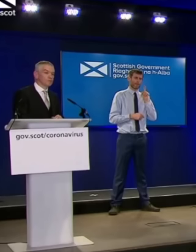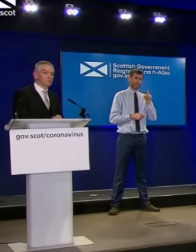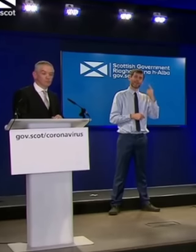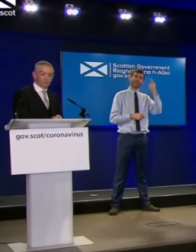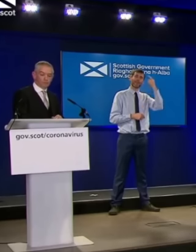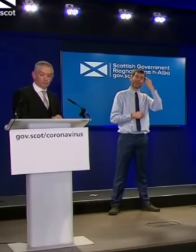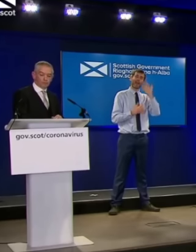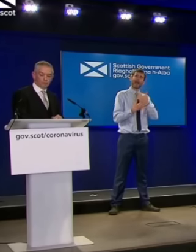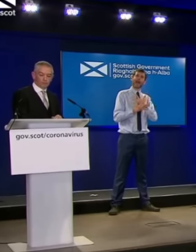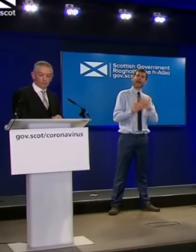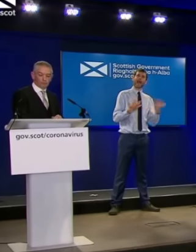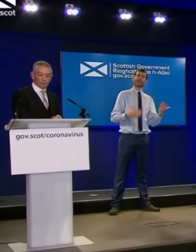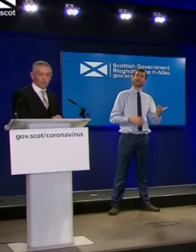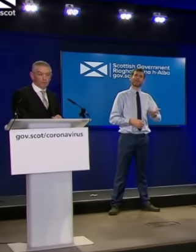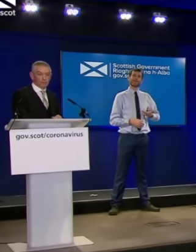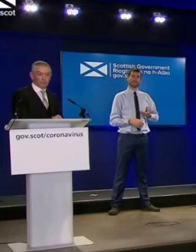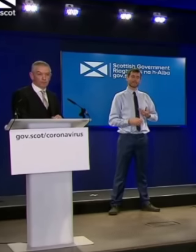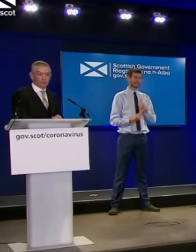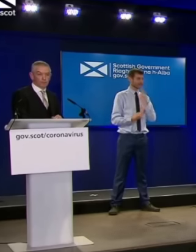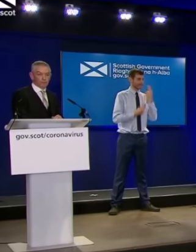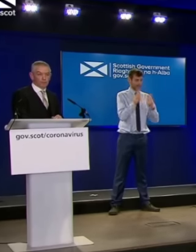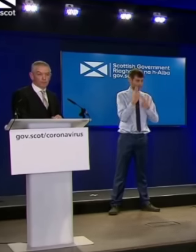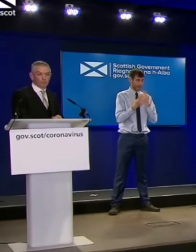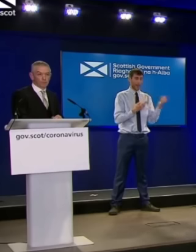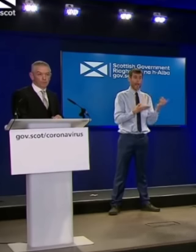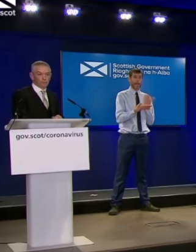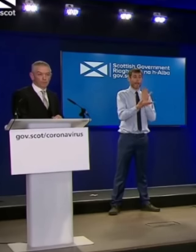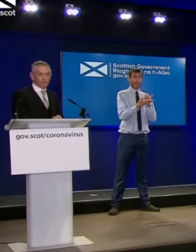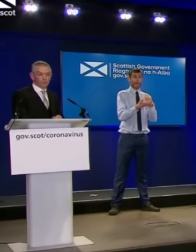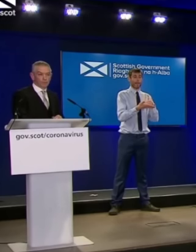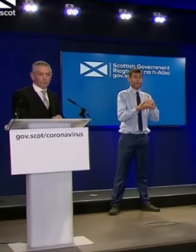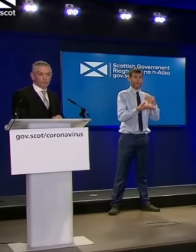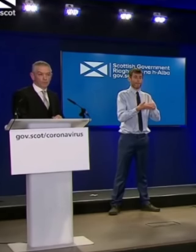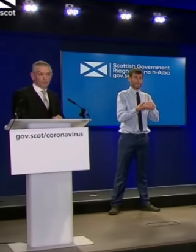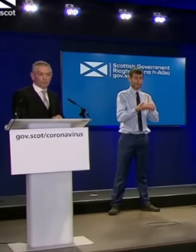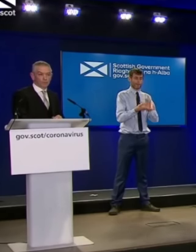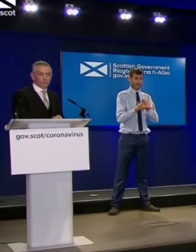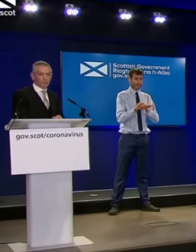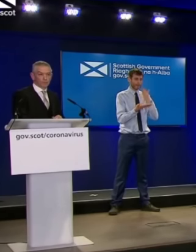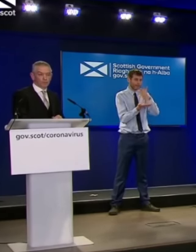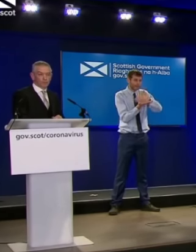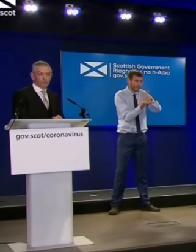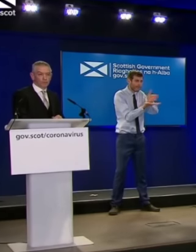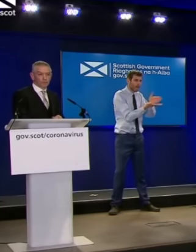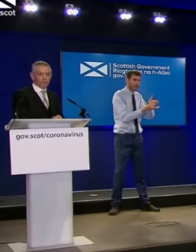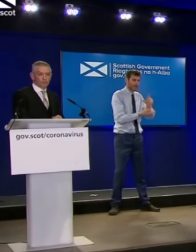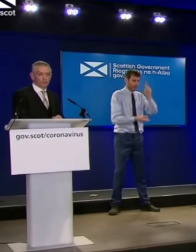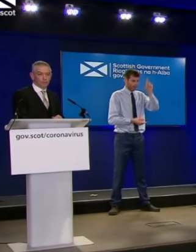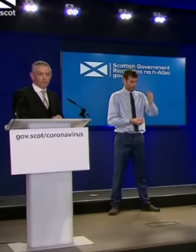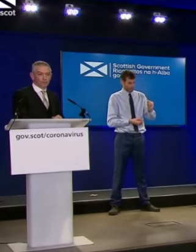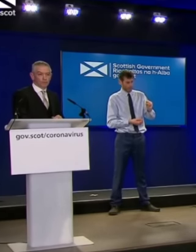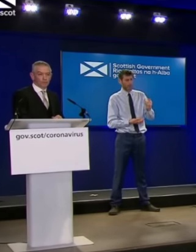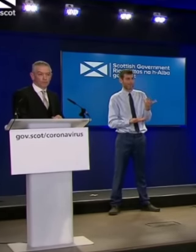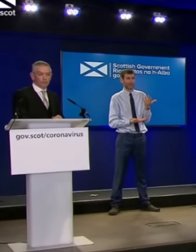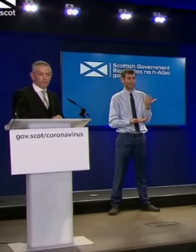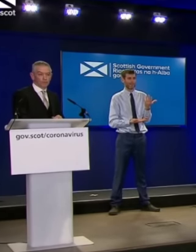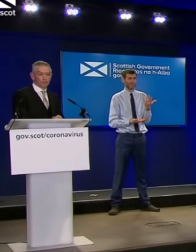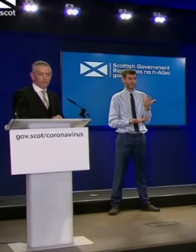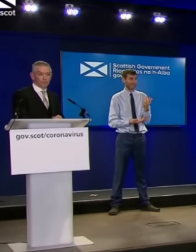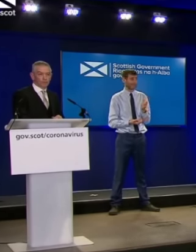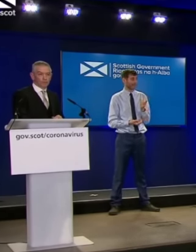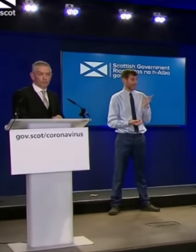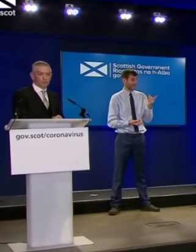pounds per premises. Is that really enough to help them? Can you not find any more